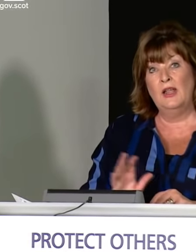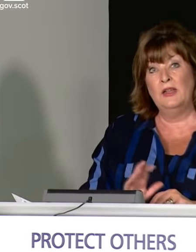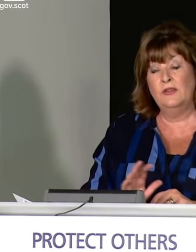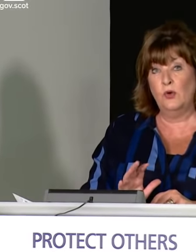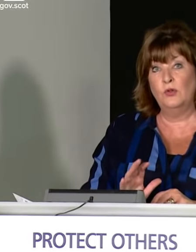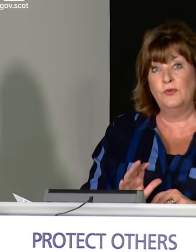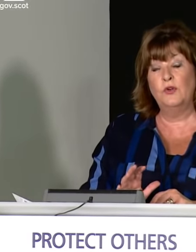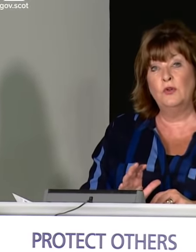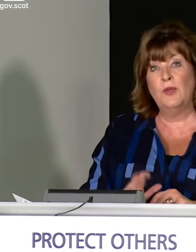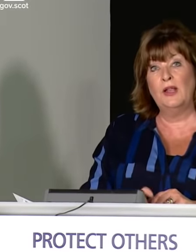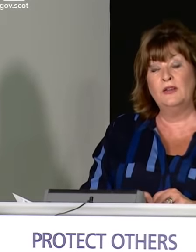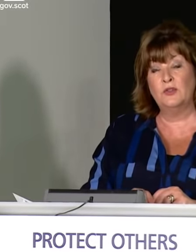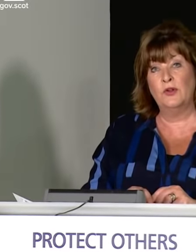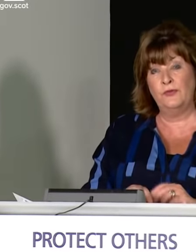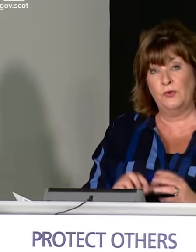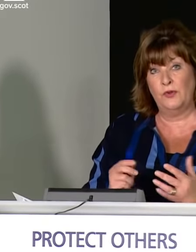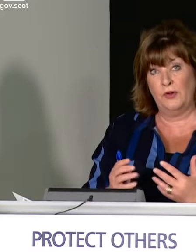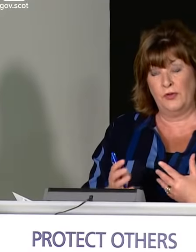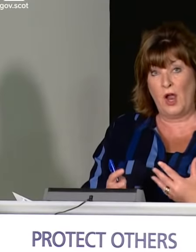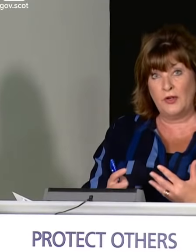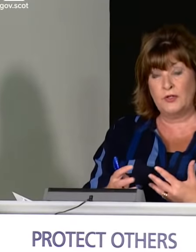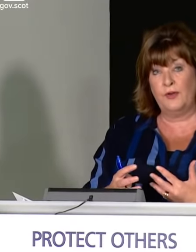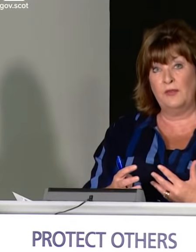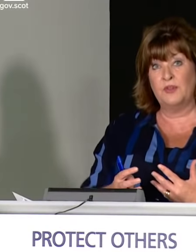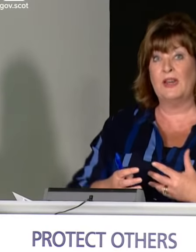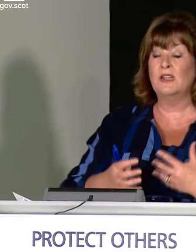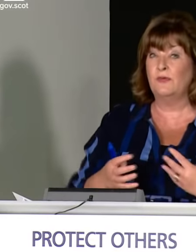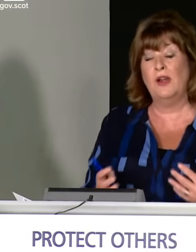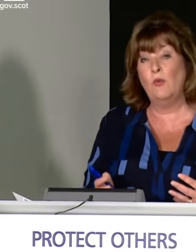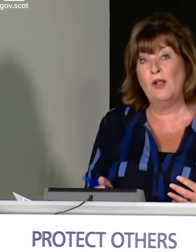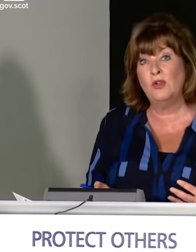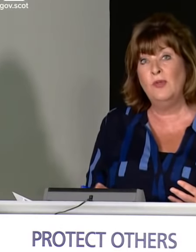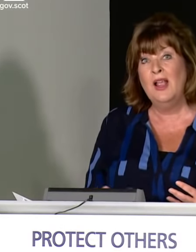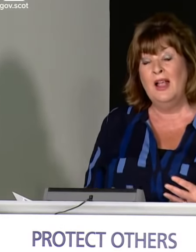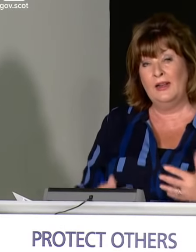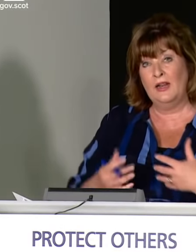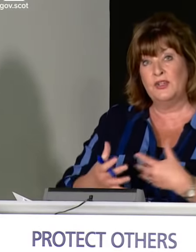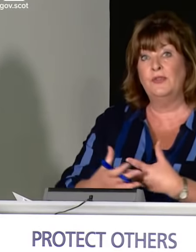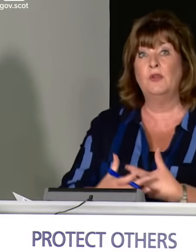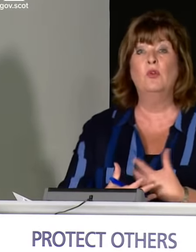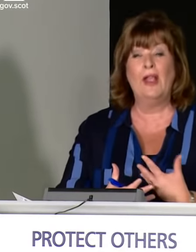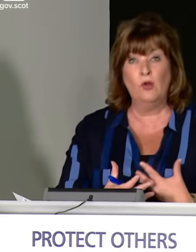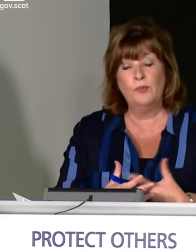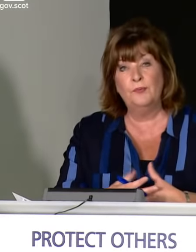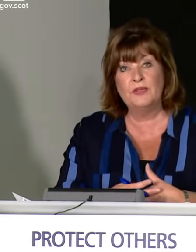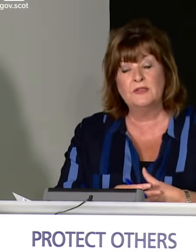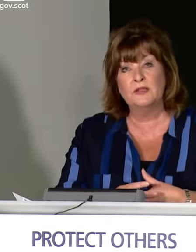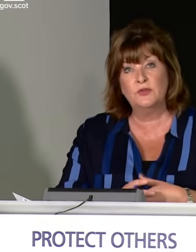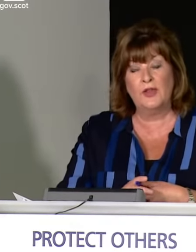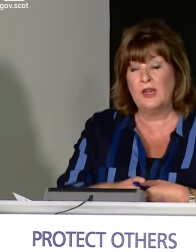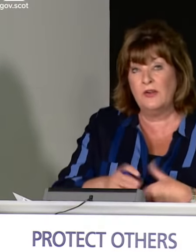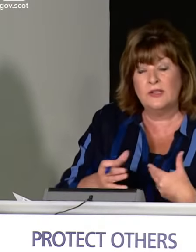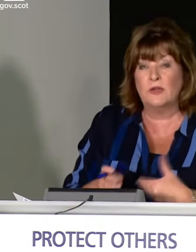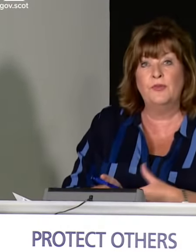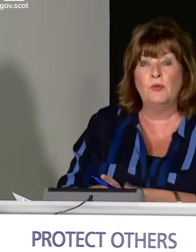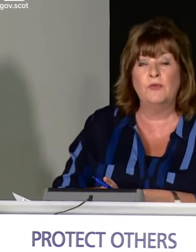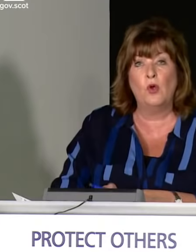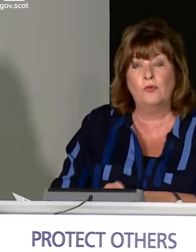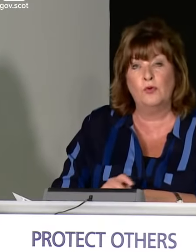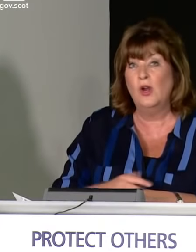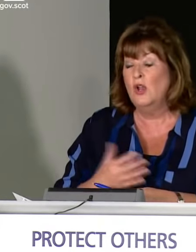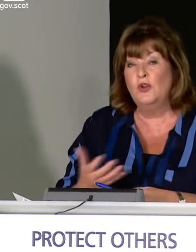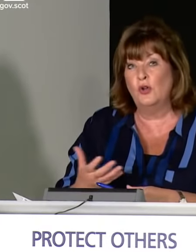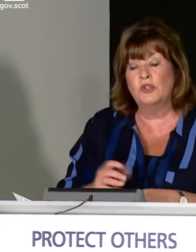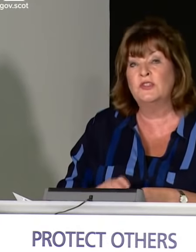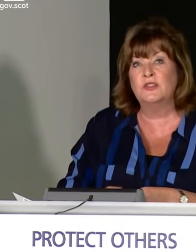in the whole of Europe and so therefore the cut to 5% is very welcome and actually I think will help businesses through that area. It's something